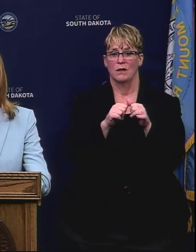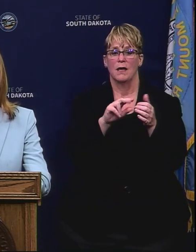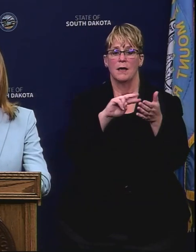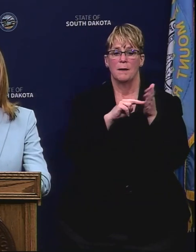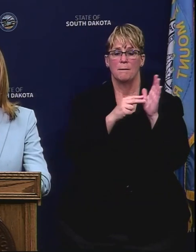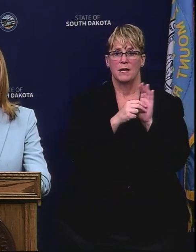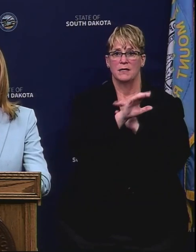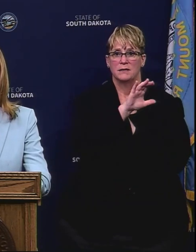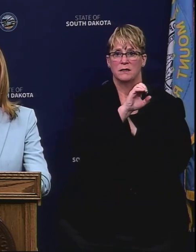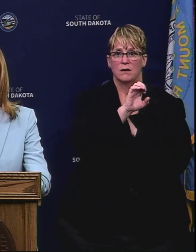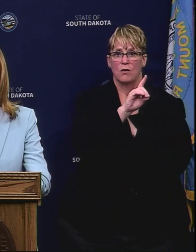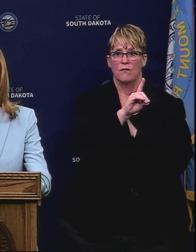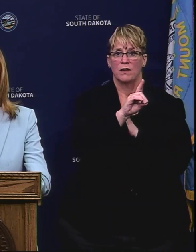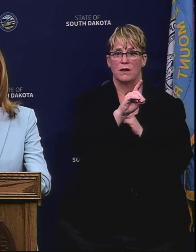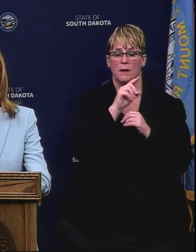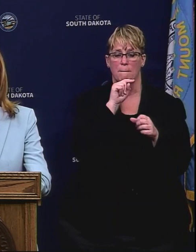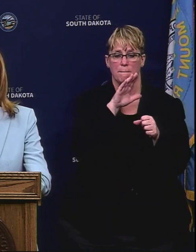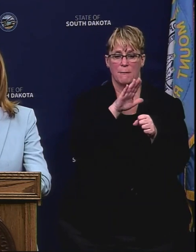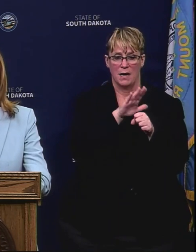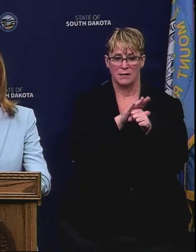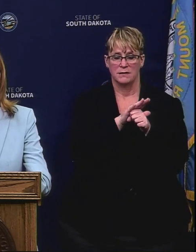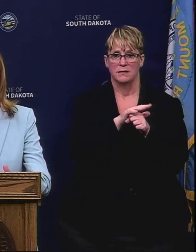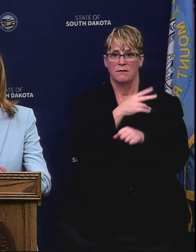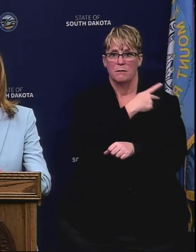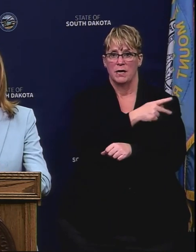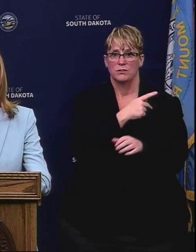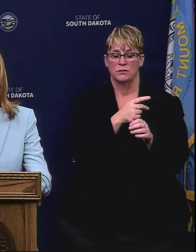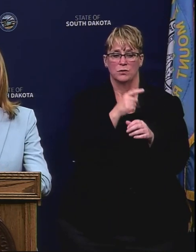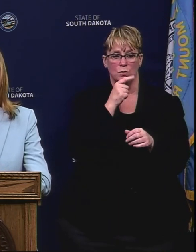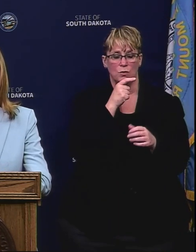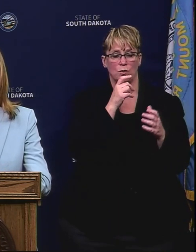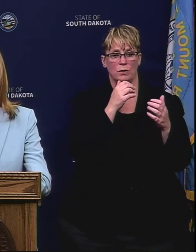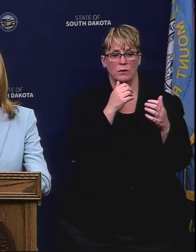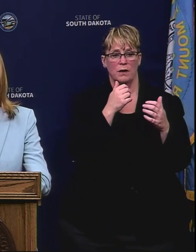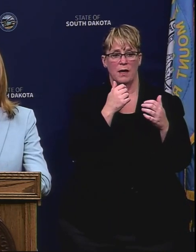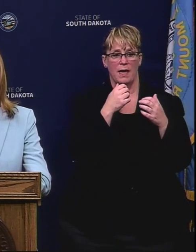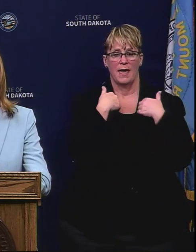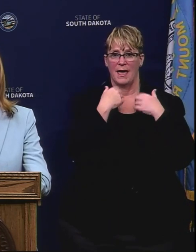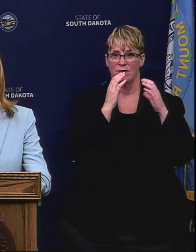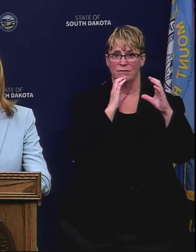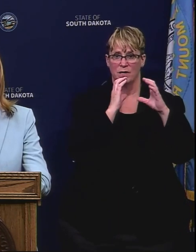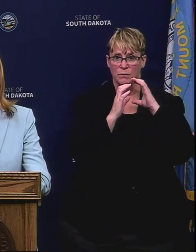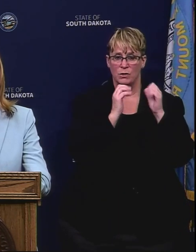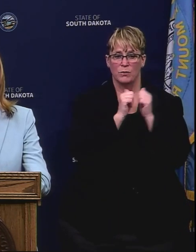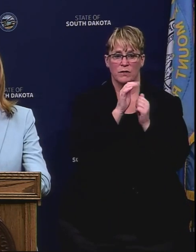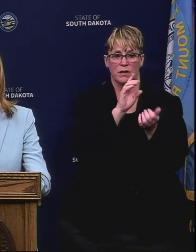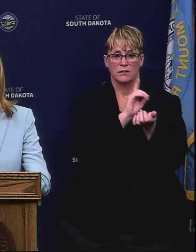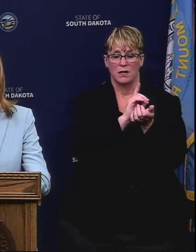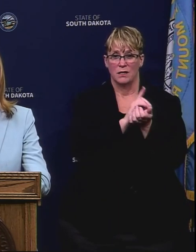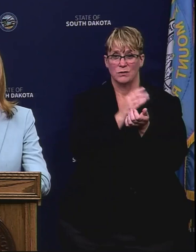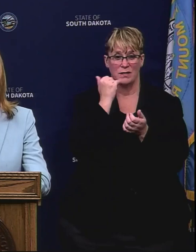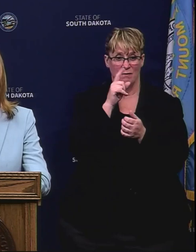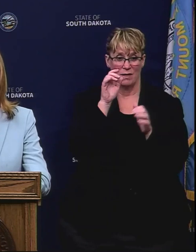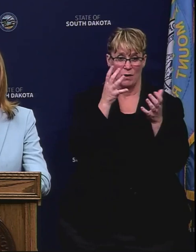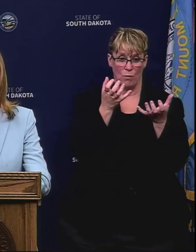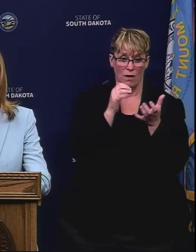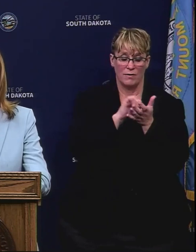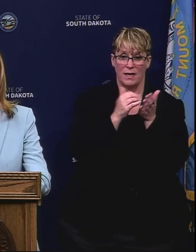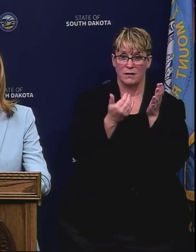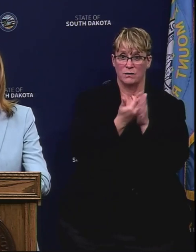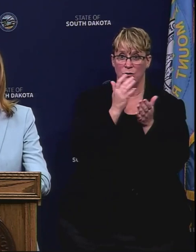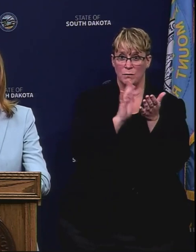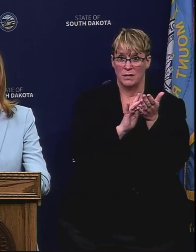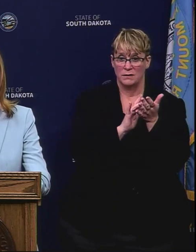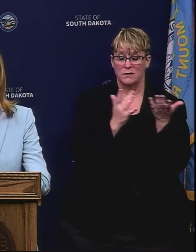patients in concert with their providers, their doctors are able to access the drug if they feel like that's the right course for